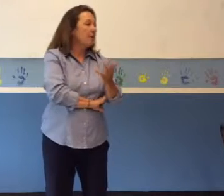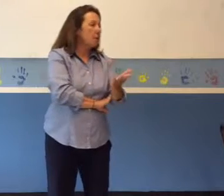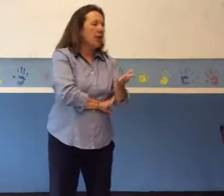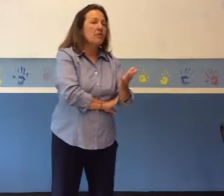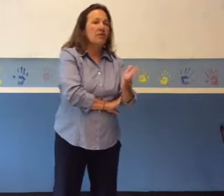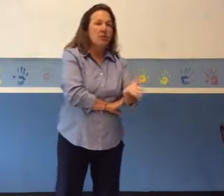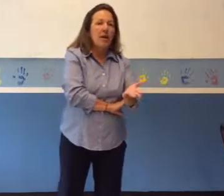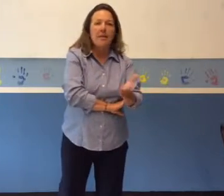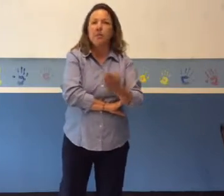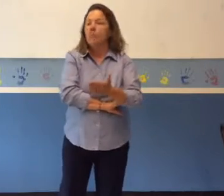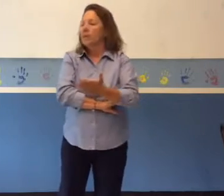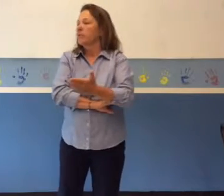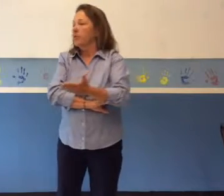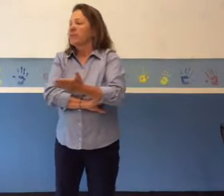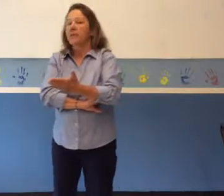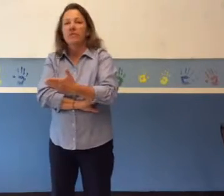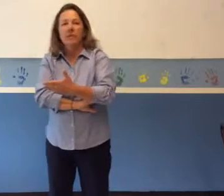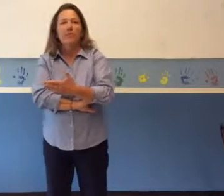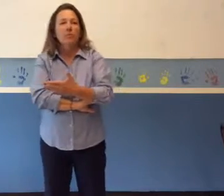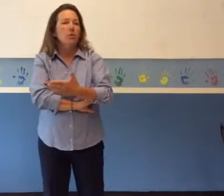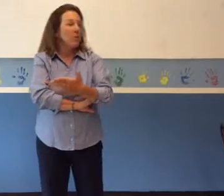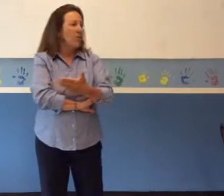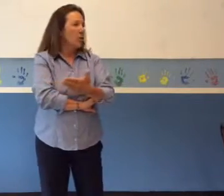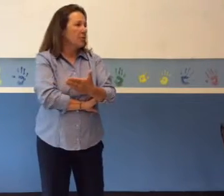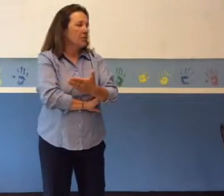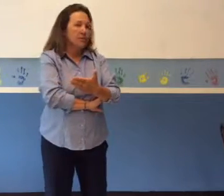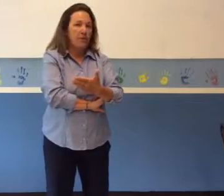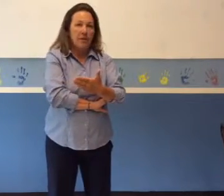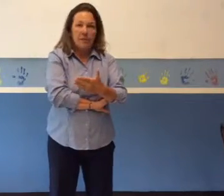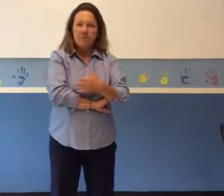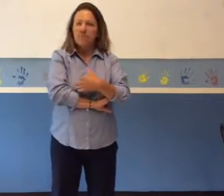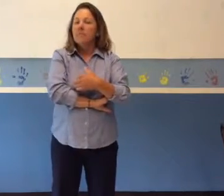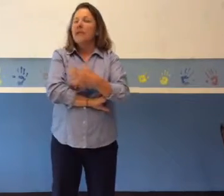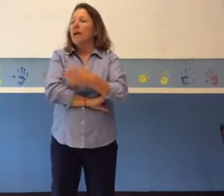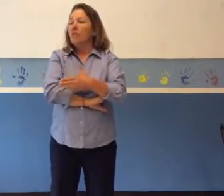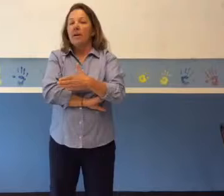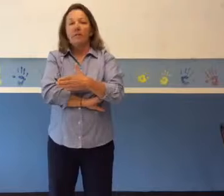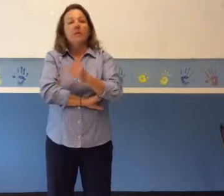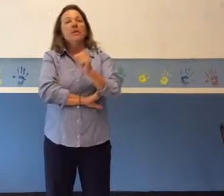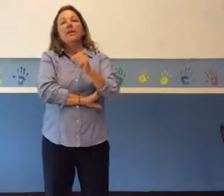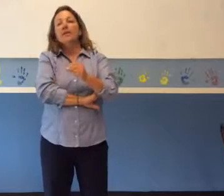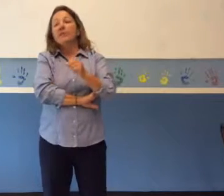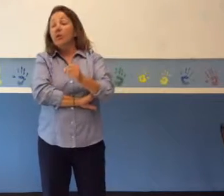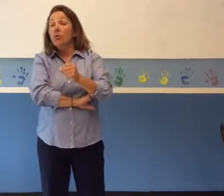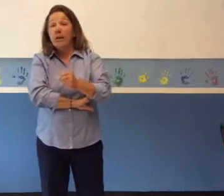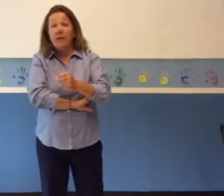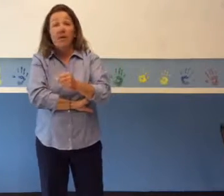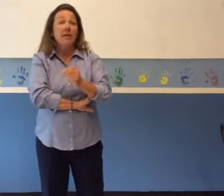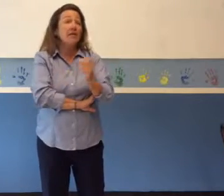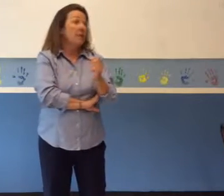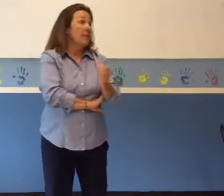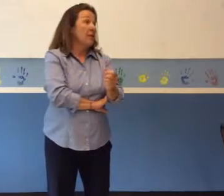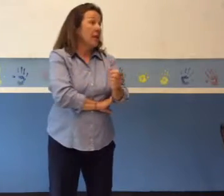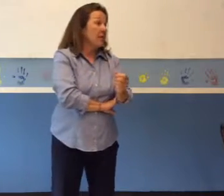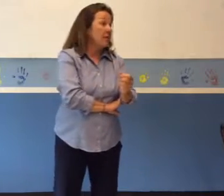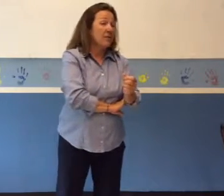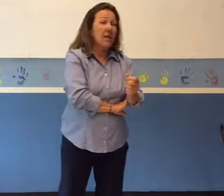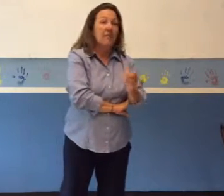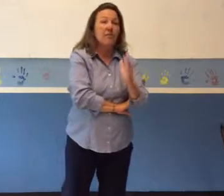suggested change brings with it some form of controversy. However, in the few areas of the United States